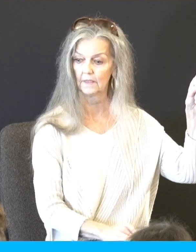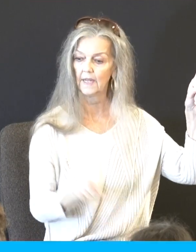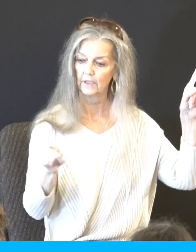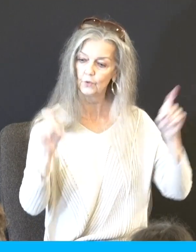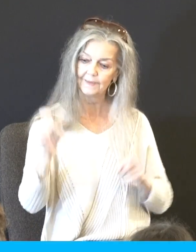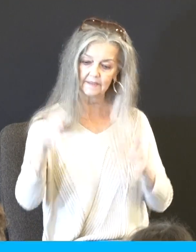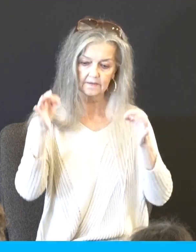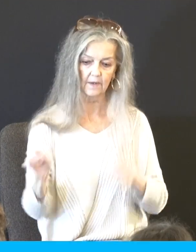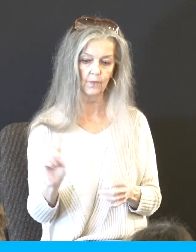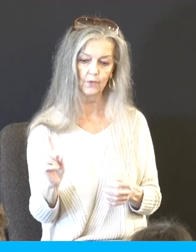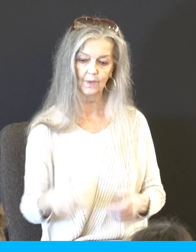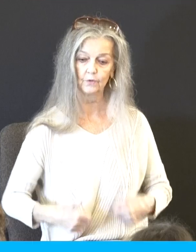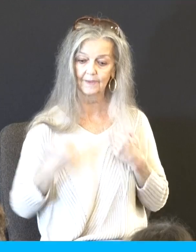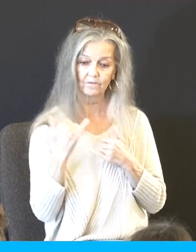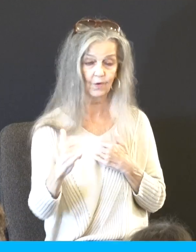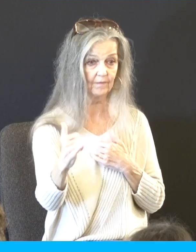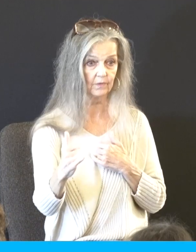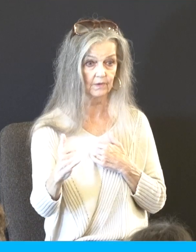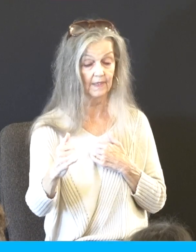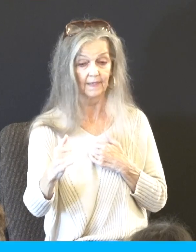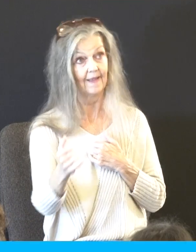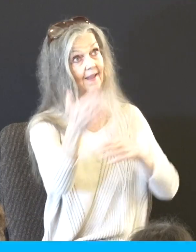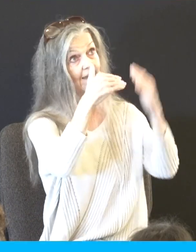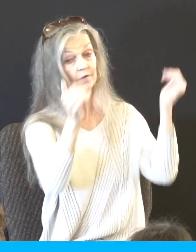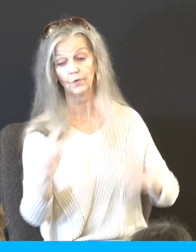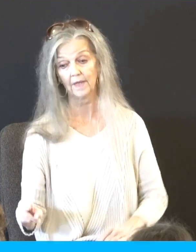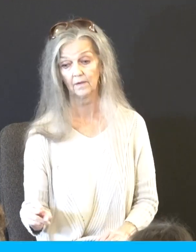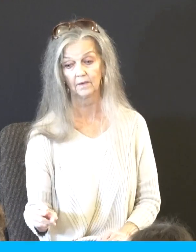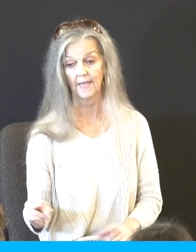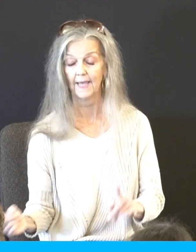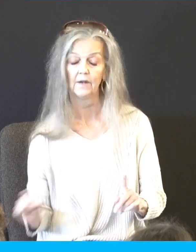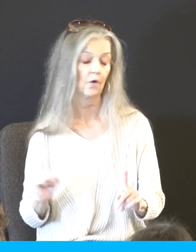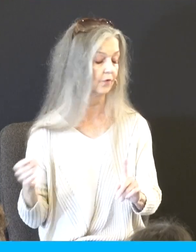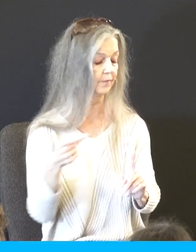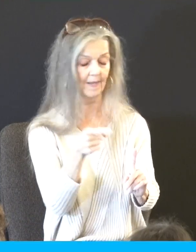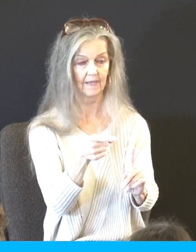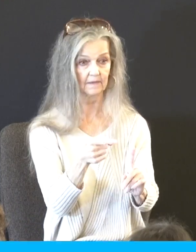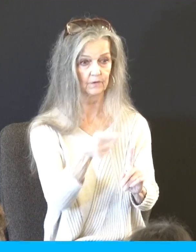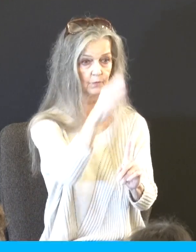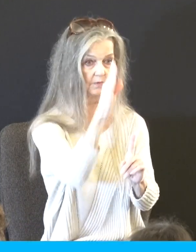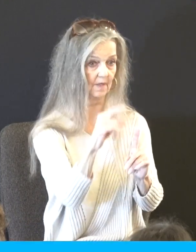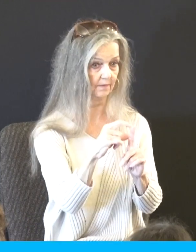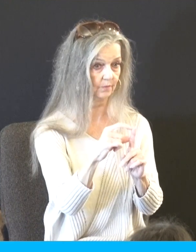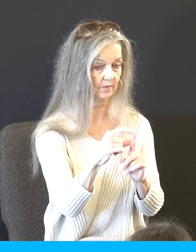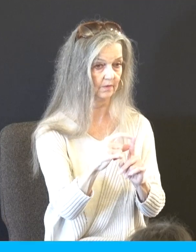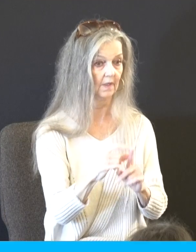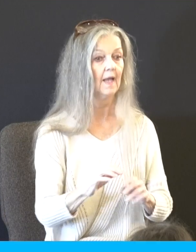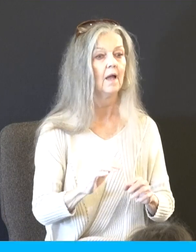That's the problem. And it always comes back to leaving the word of God. Let's ask ourselves a question. How did it go for Eve and then Adam and